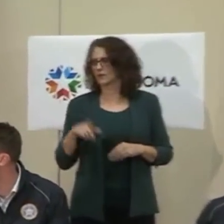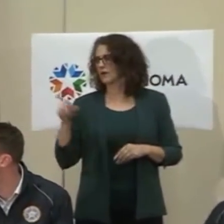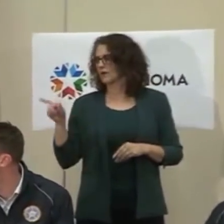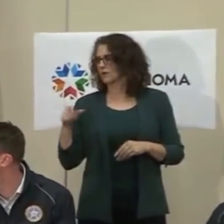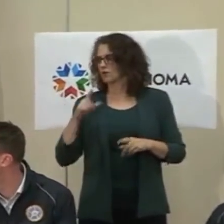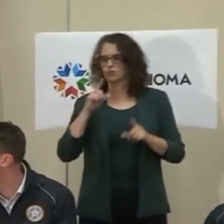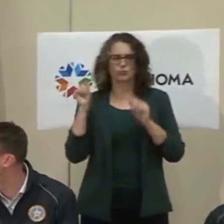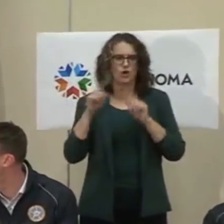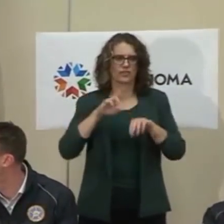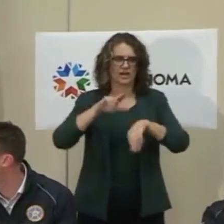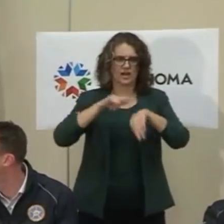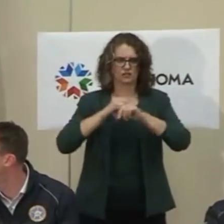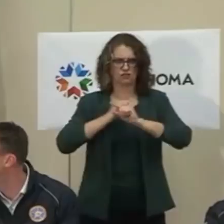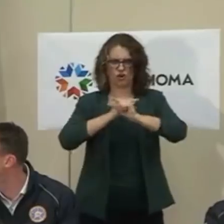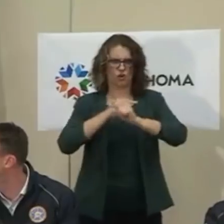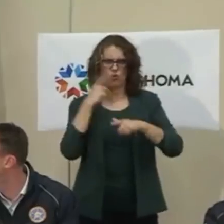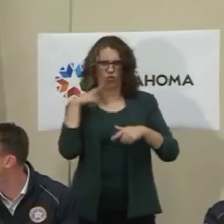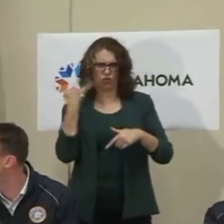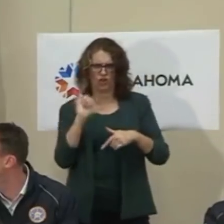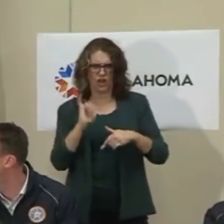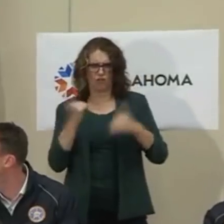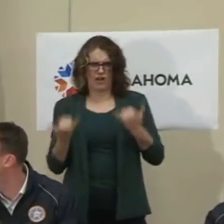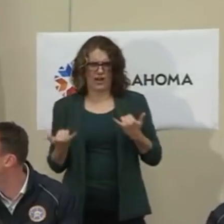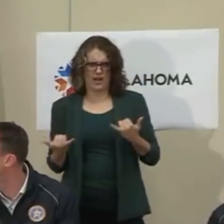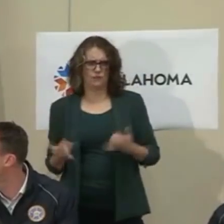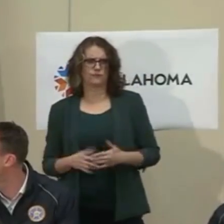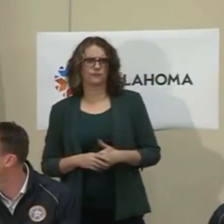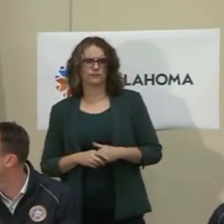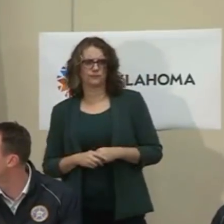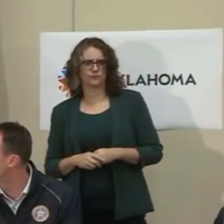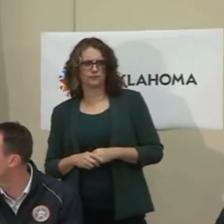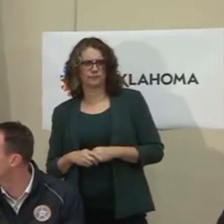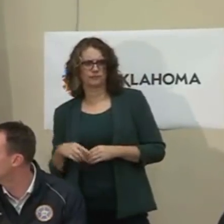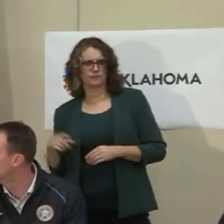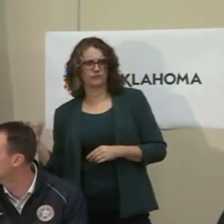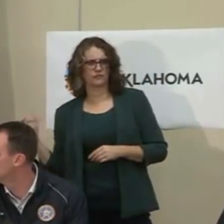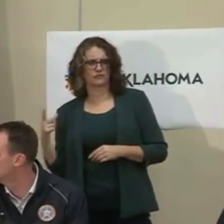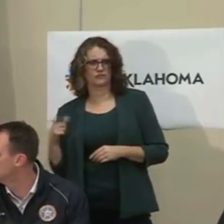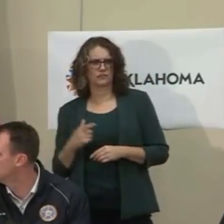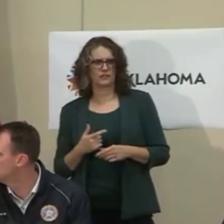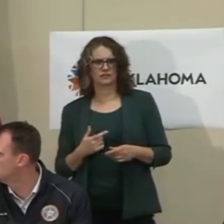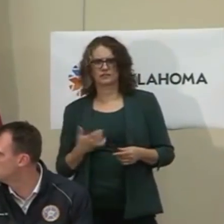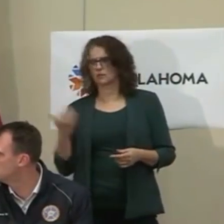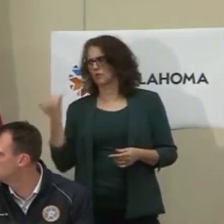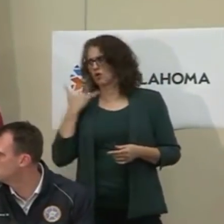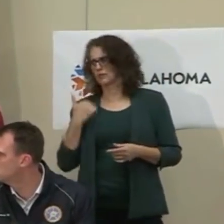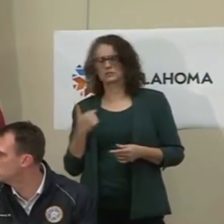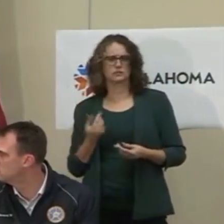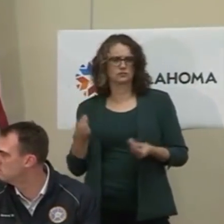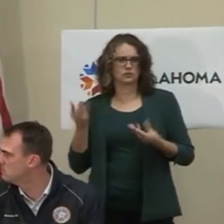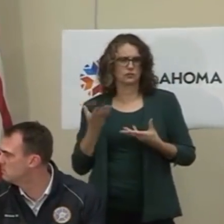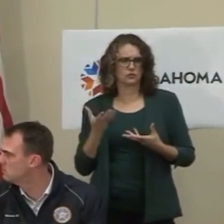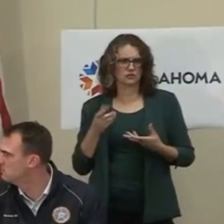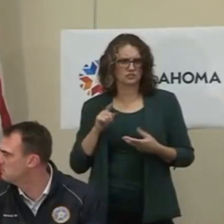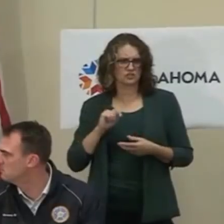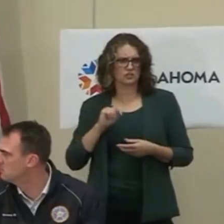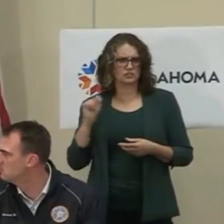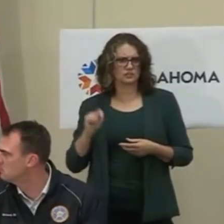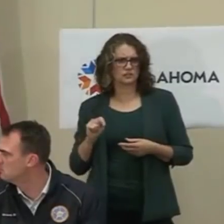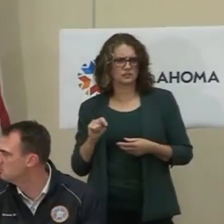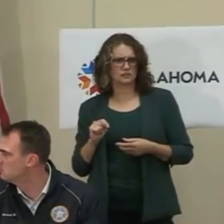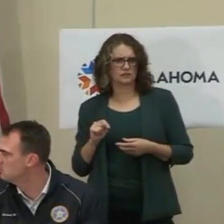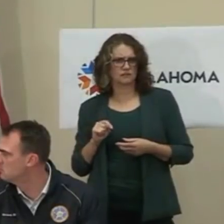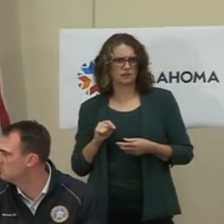And I'm glad you mentioned that because I got a call today about the National Guard being at the Tulsa Fairgrounds. The number of